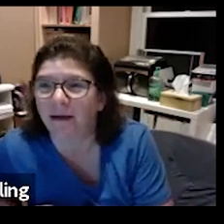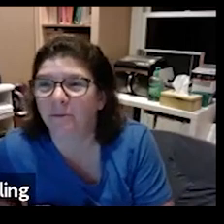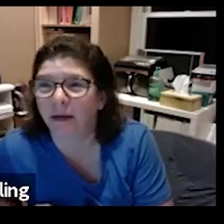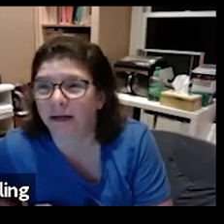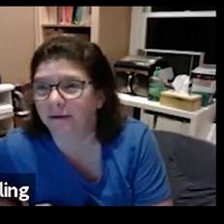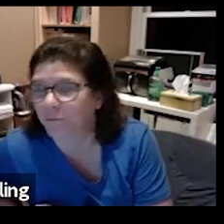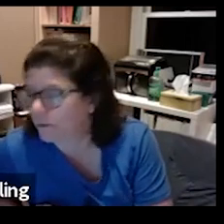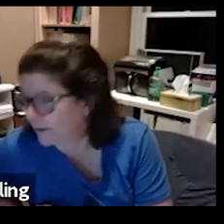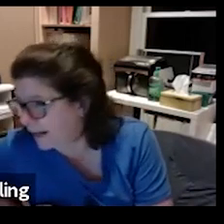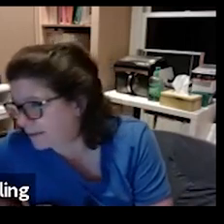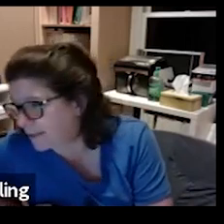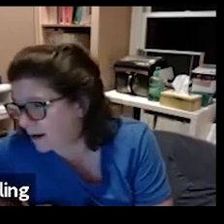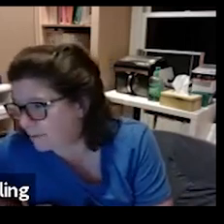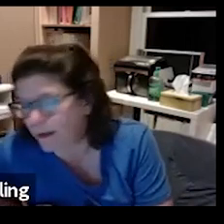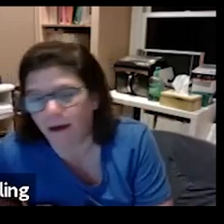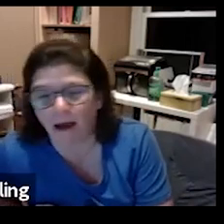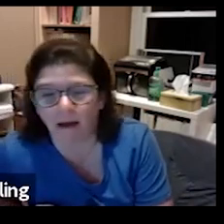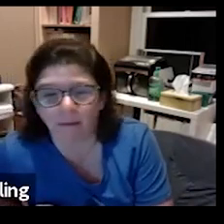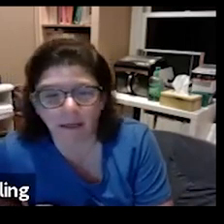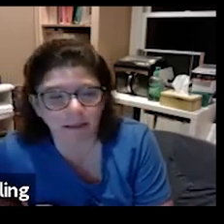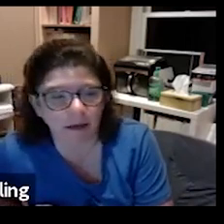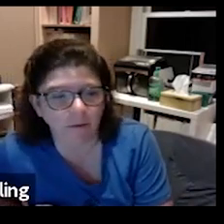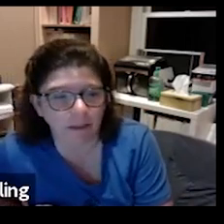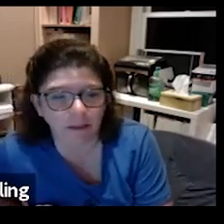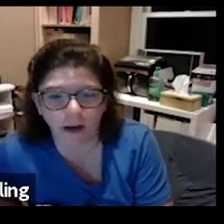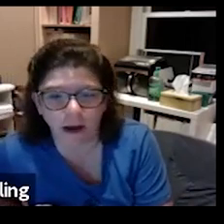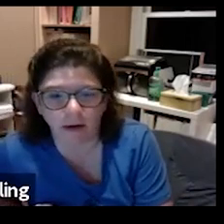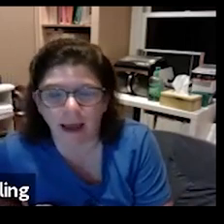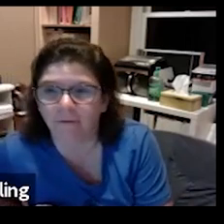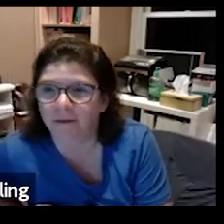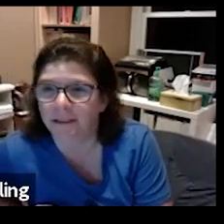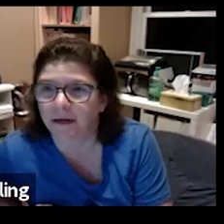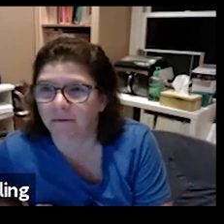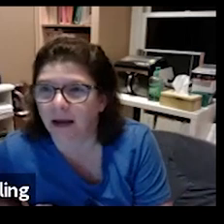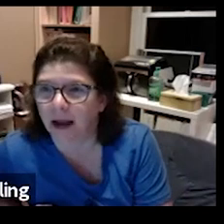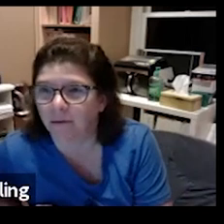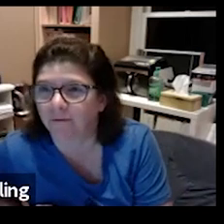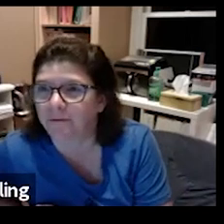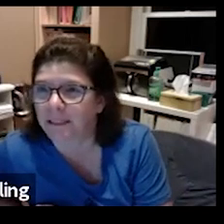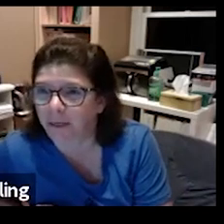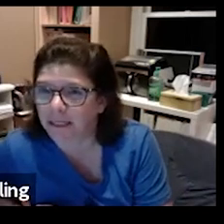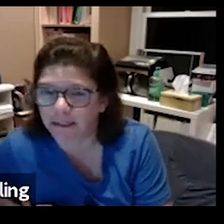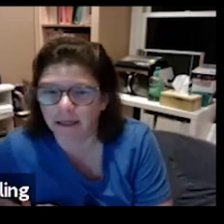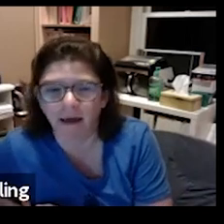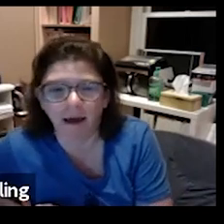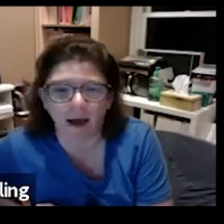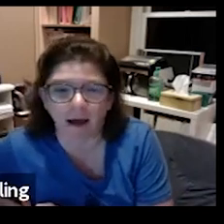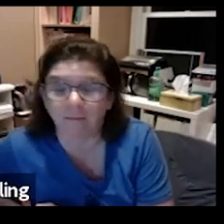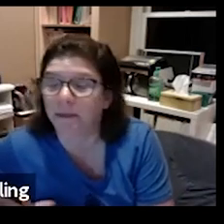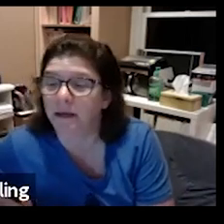but we ran out of time maybe next time we need to do an hour and a half instead of an hour and 15 minutes